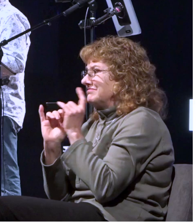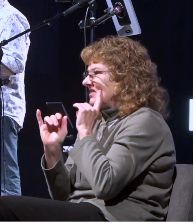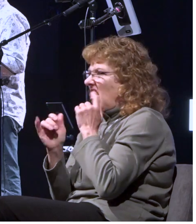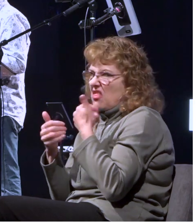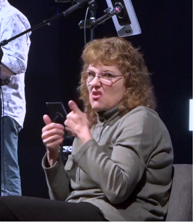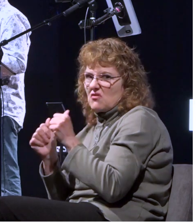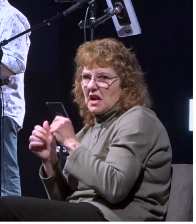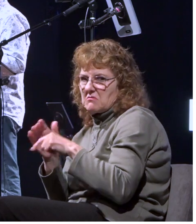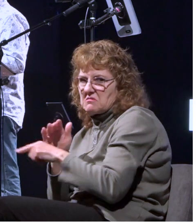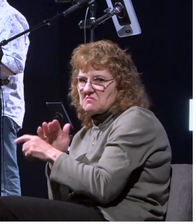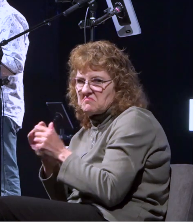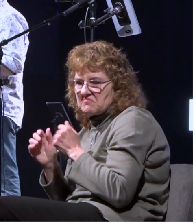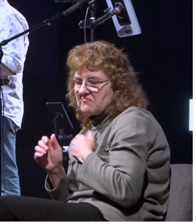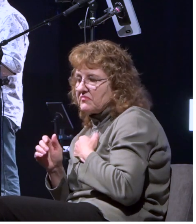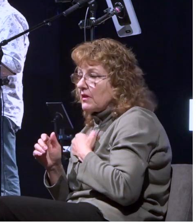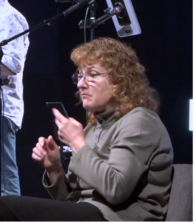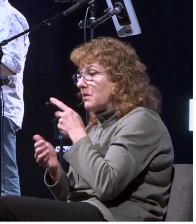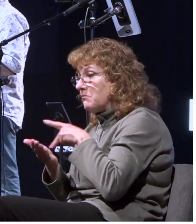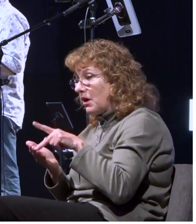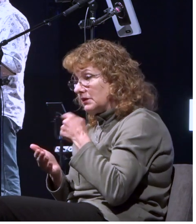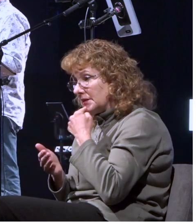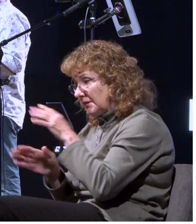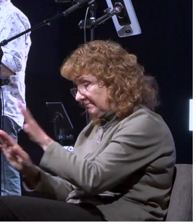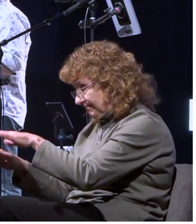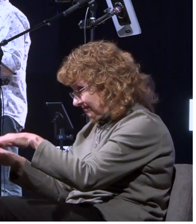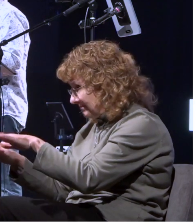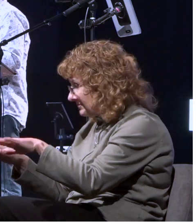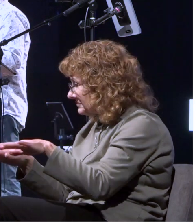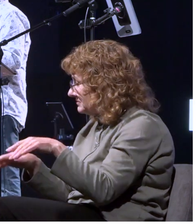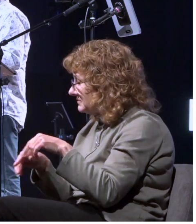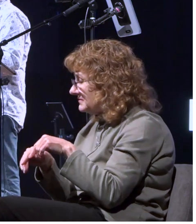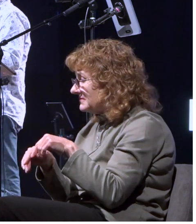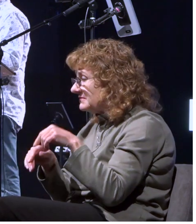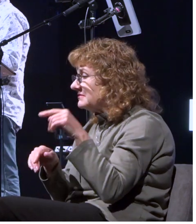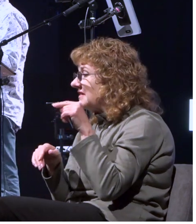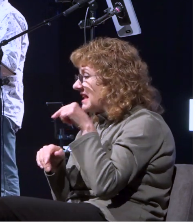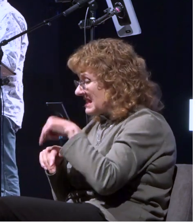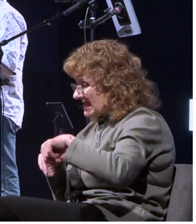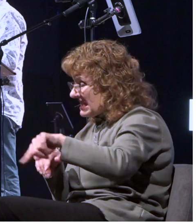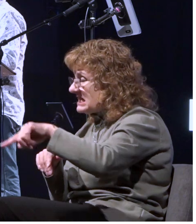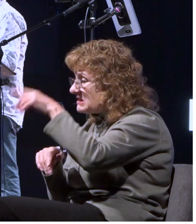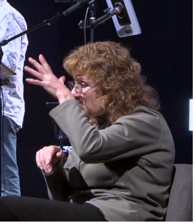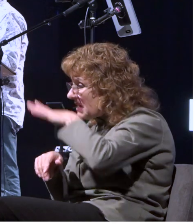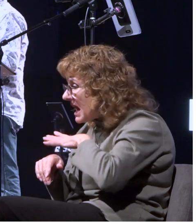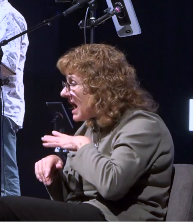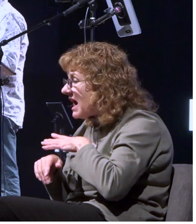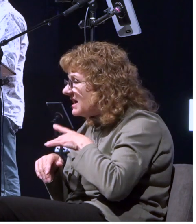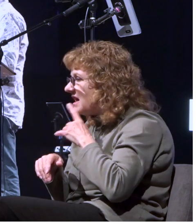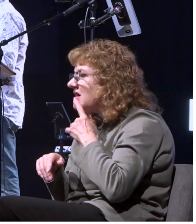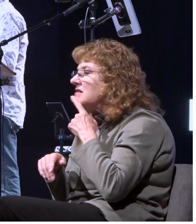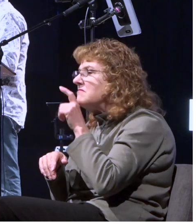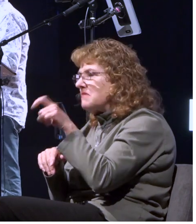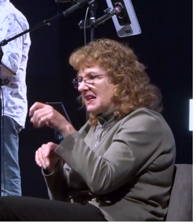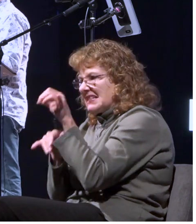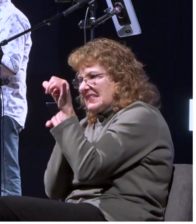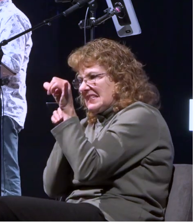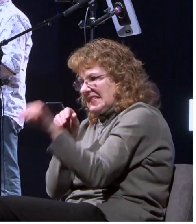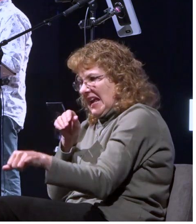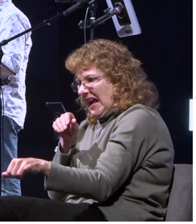paul said to the centurion and to the soldiers unless these men these sailors stay in the ship you cannot be